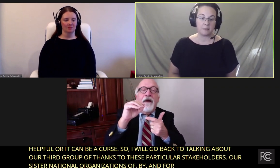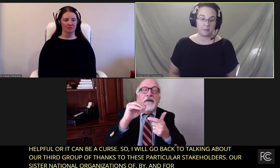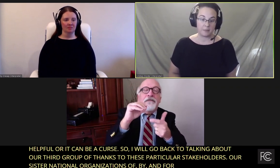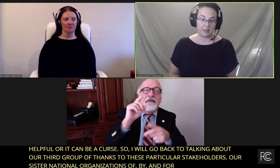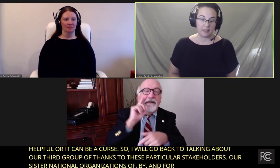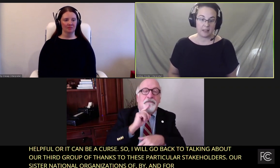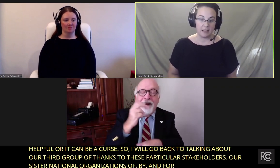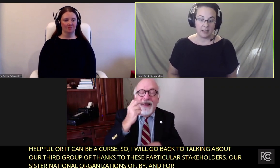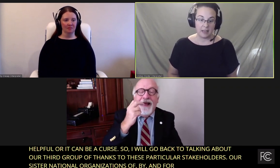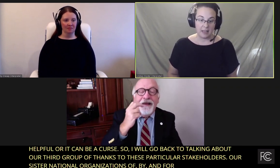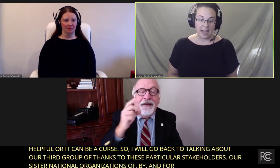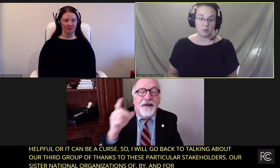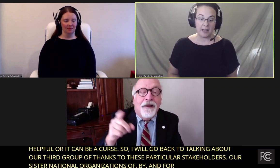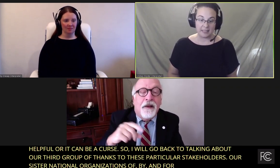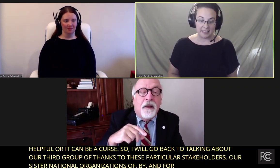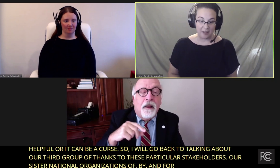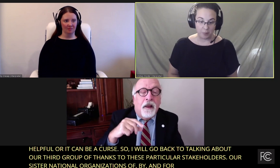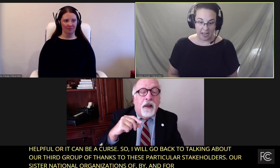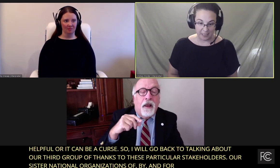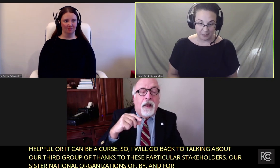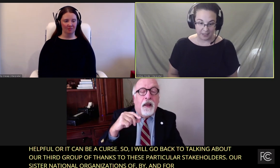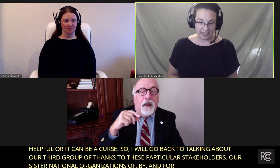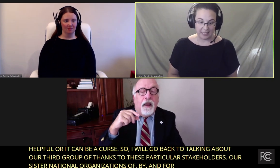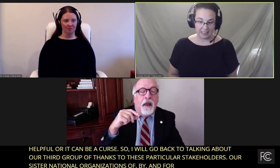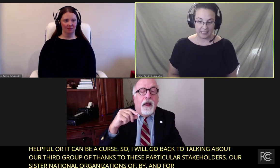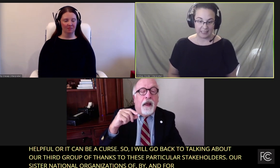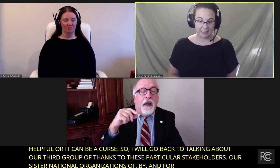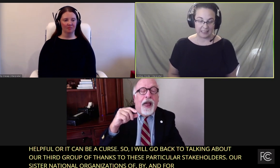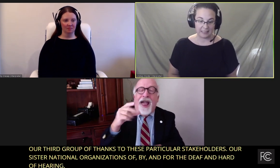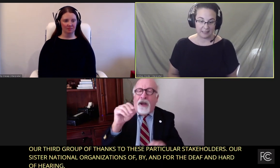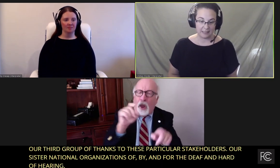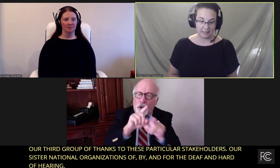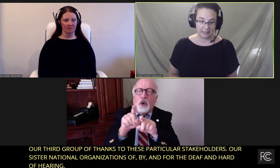as well as the deaf-blind community.